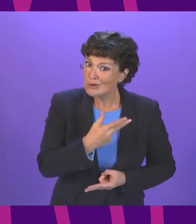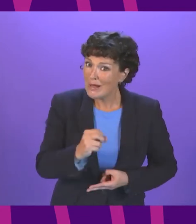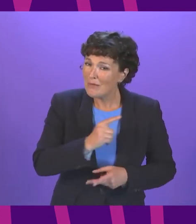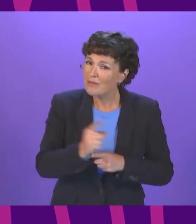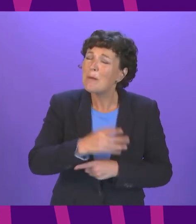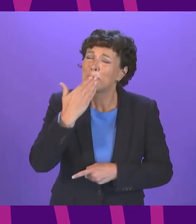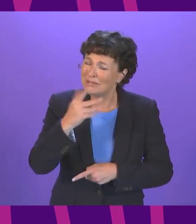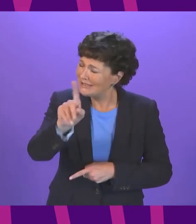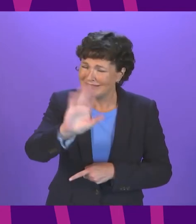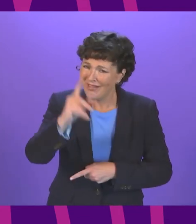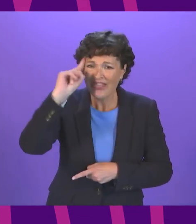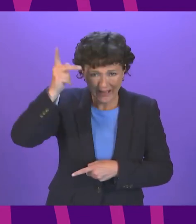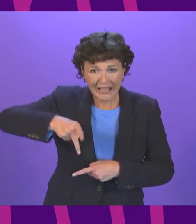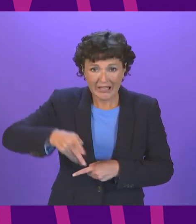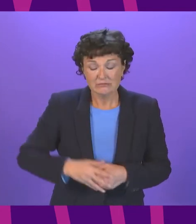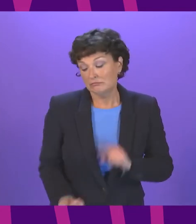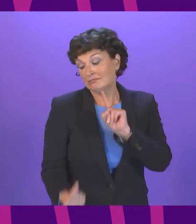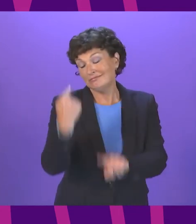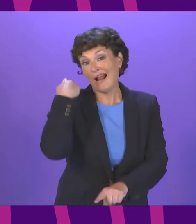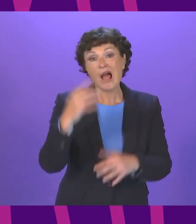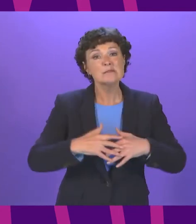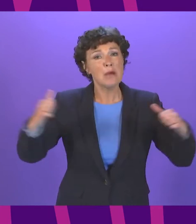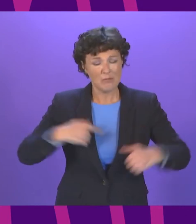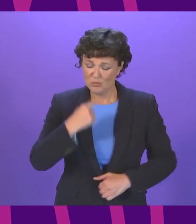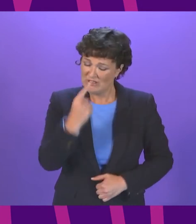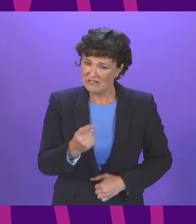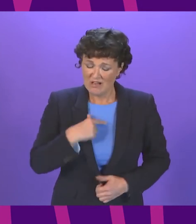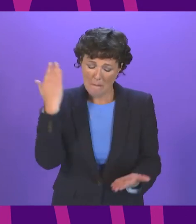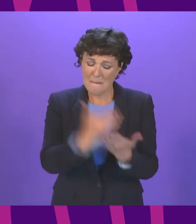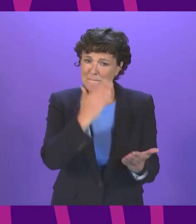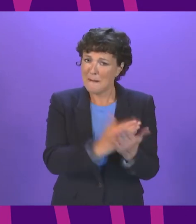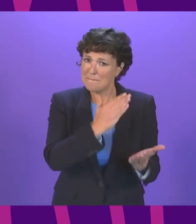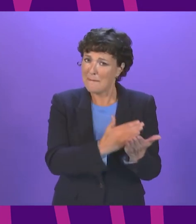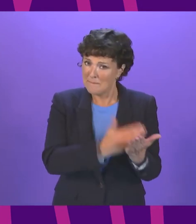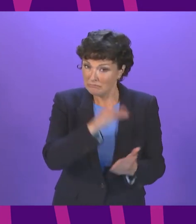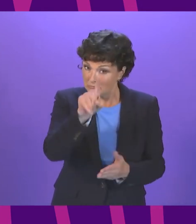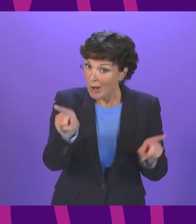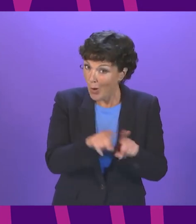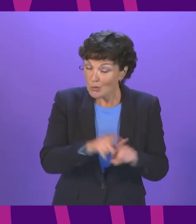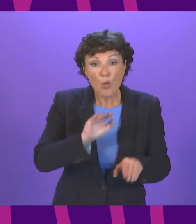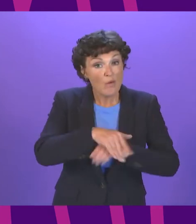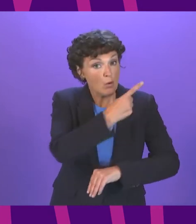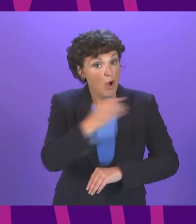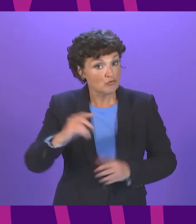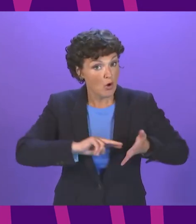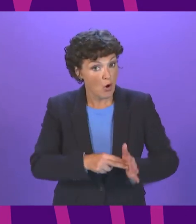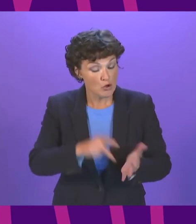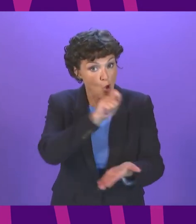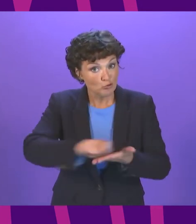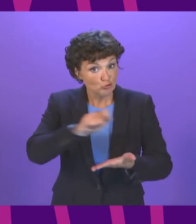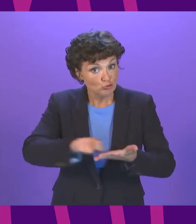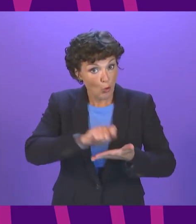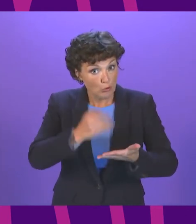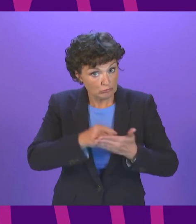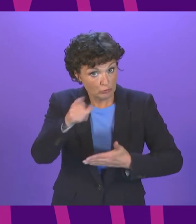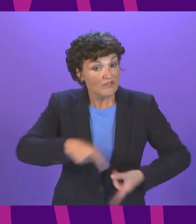Parliament it was without condition and without caveat. And over 100 organisations wrote to the First Minister demanding immediate